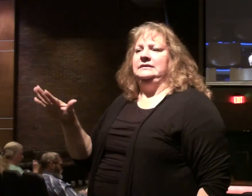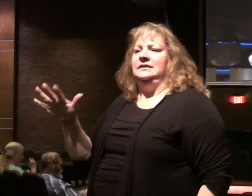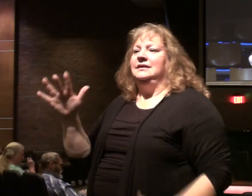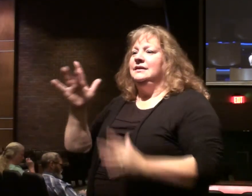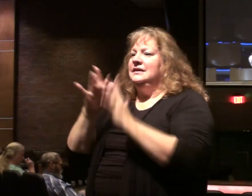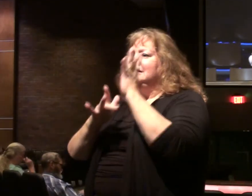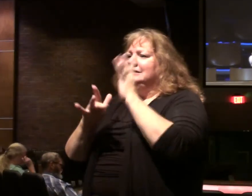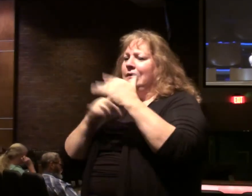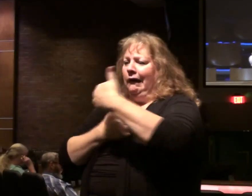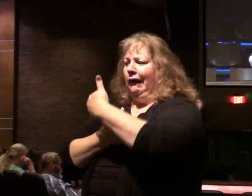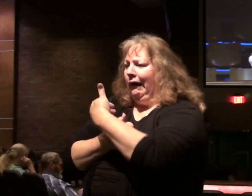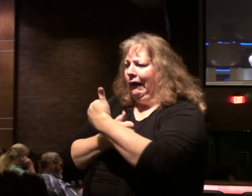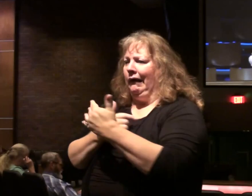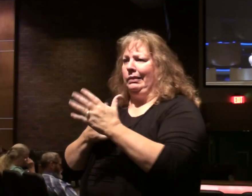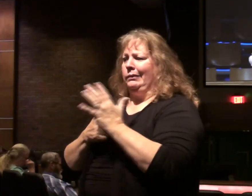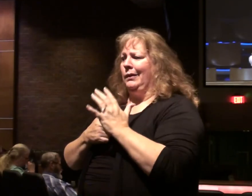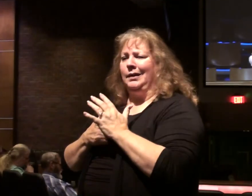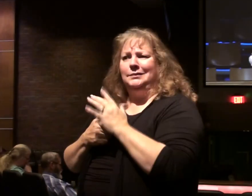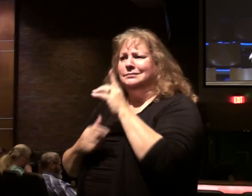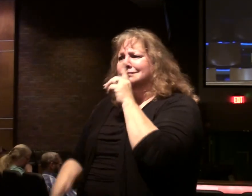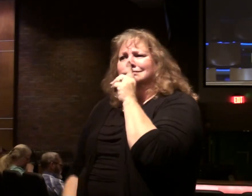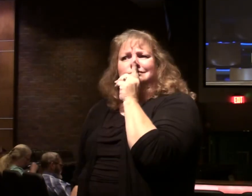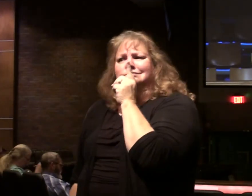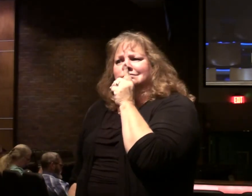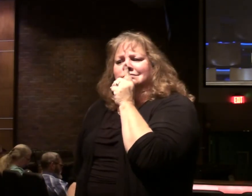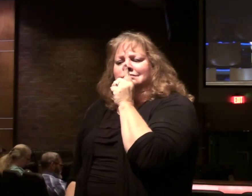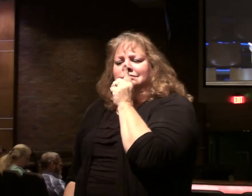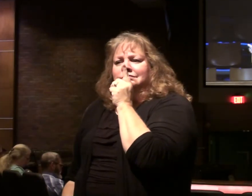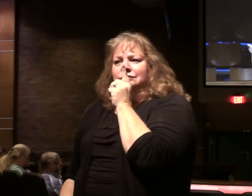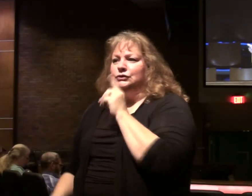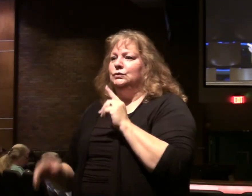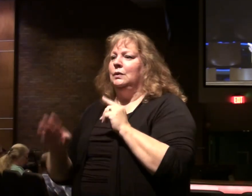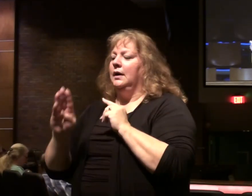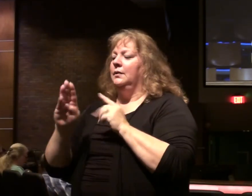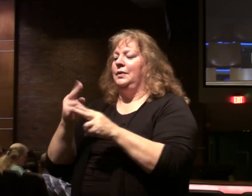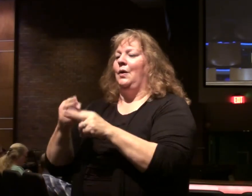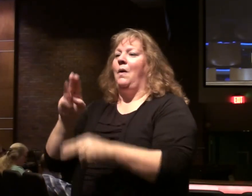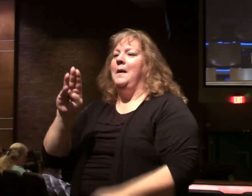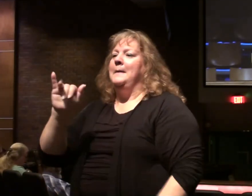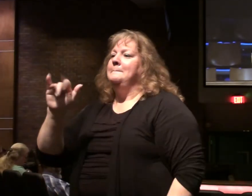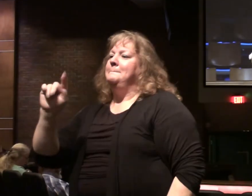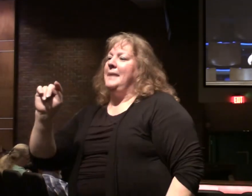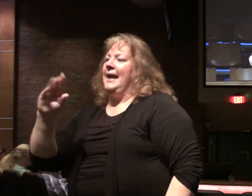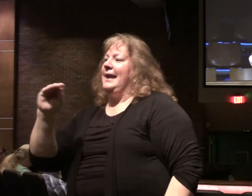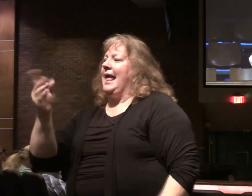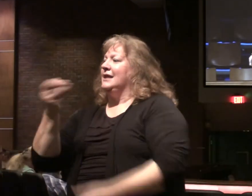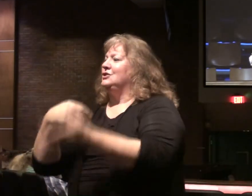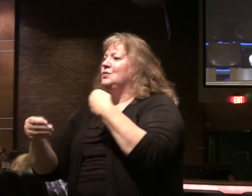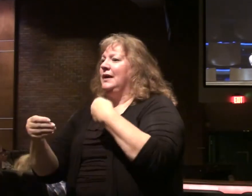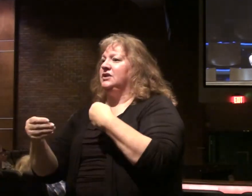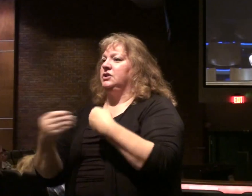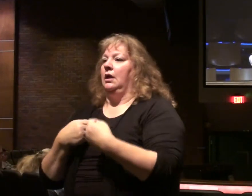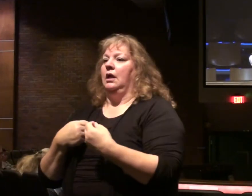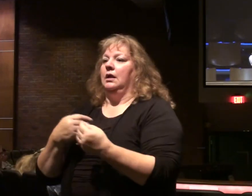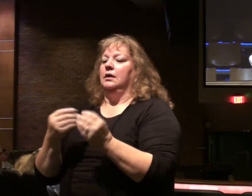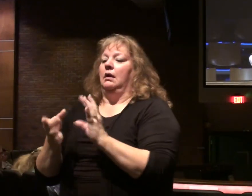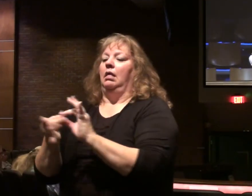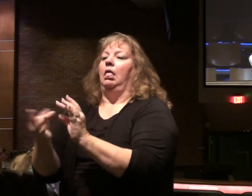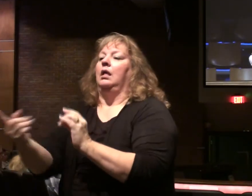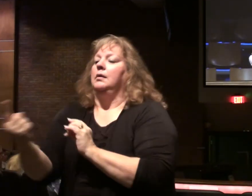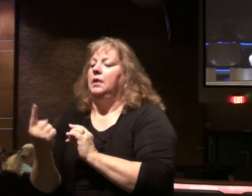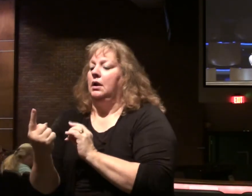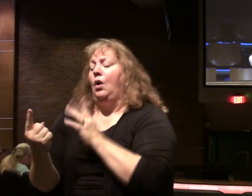You know, Christ doesn't try to hide the requirements of being a Christian. He doesn't do the old bait and switch. Many times he lets people know right up front.